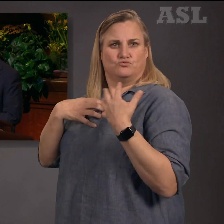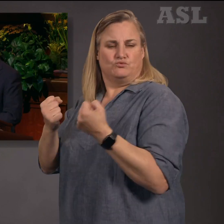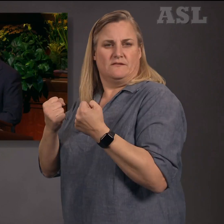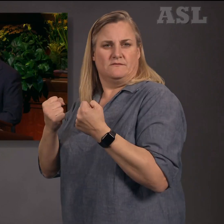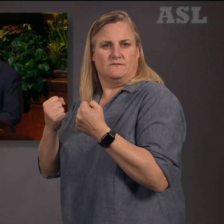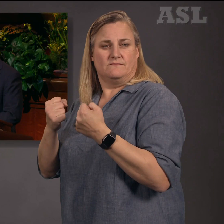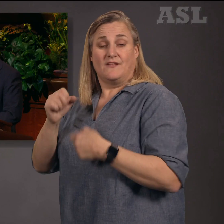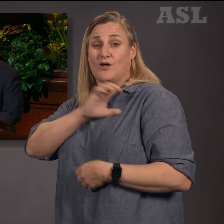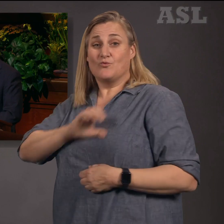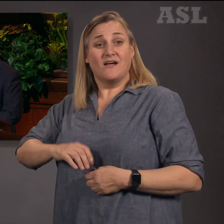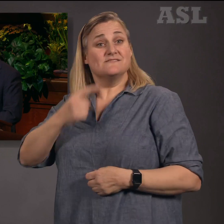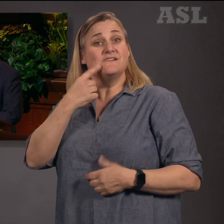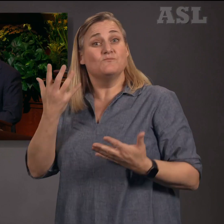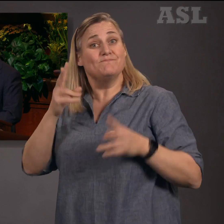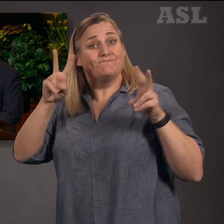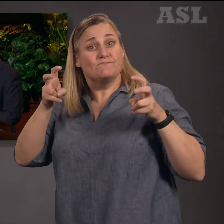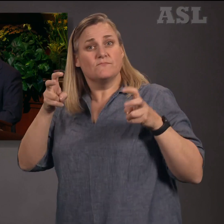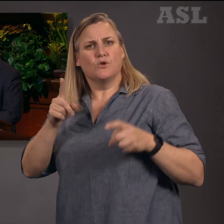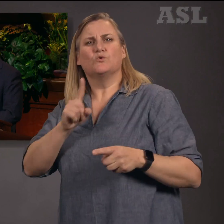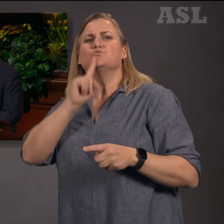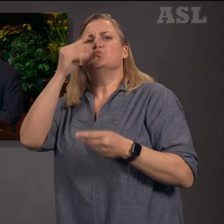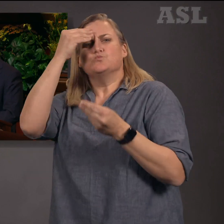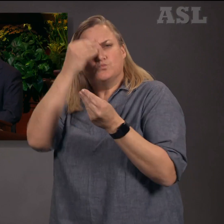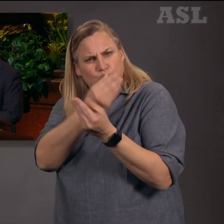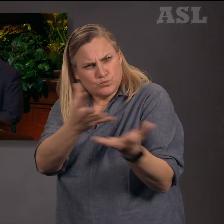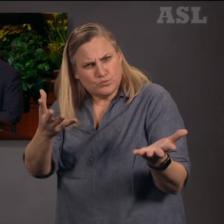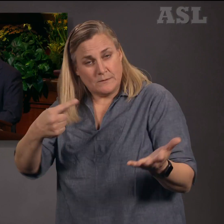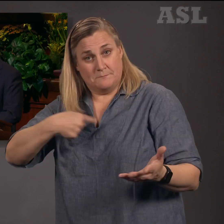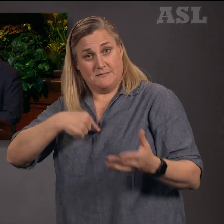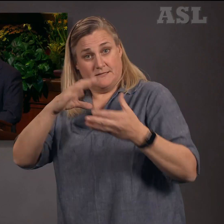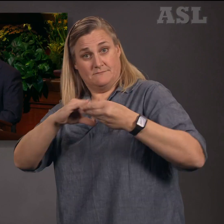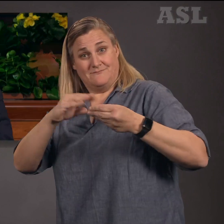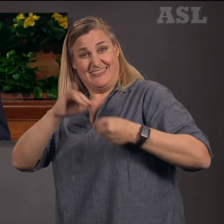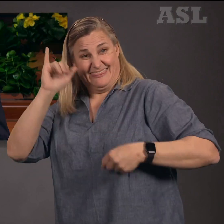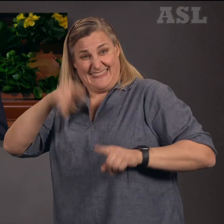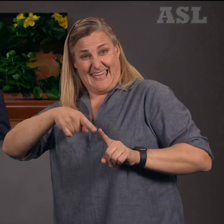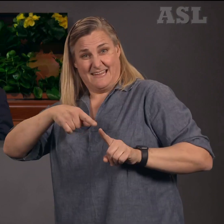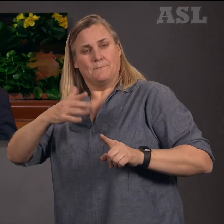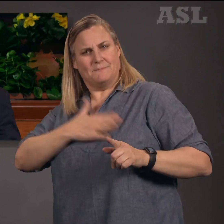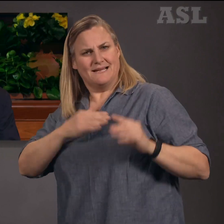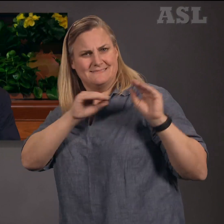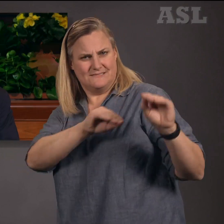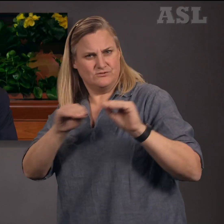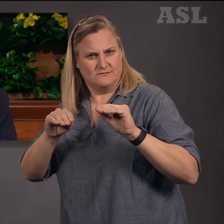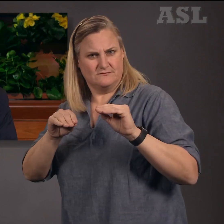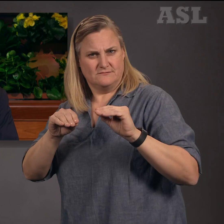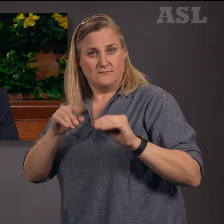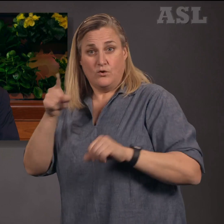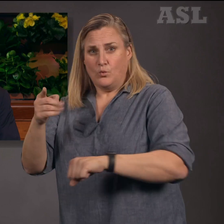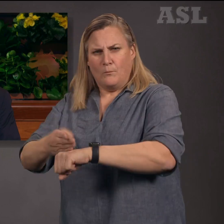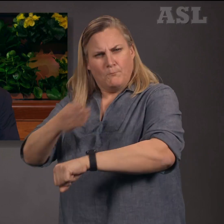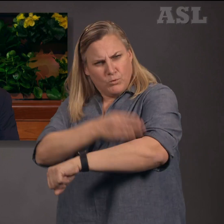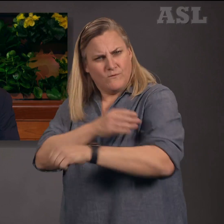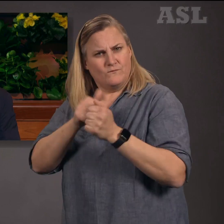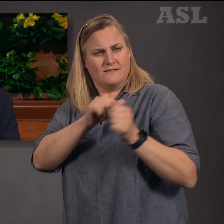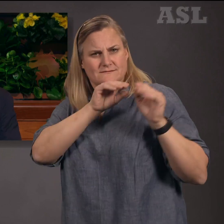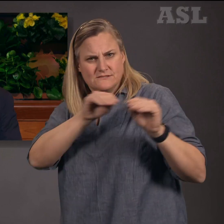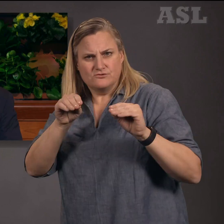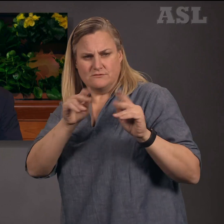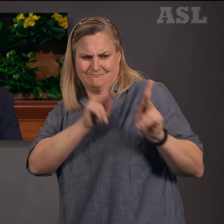rock, and the gates of hell shall not prevail against them. We see this promise fulfilled in the lives of faithful people. It